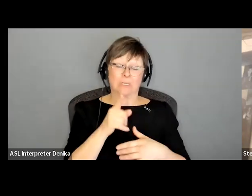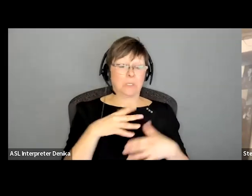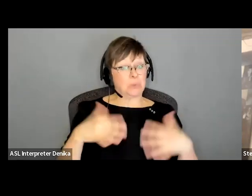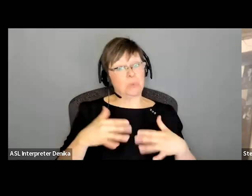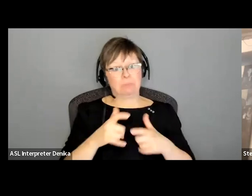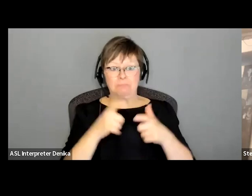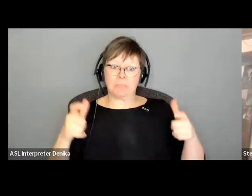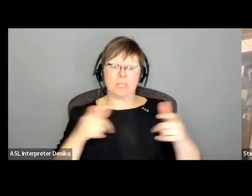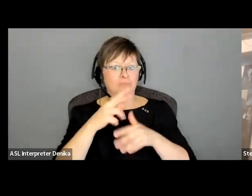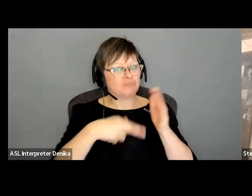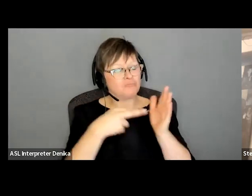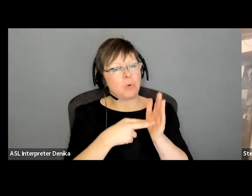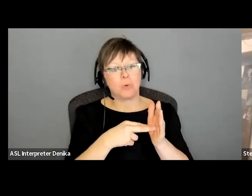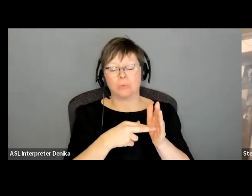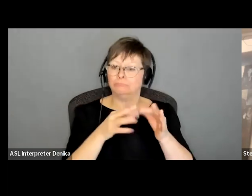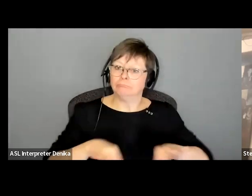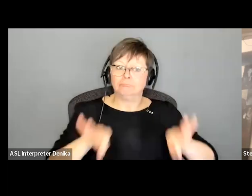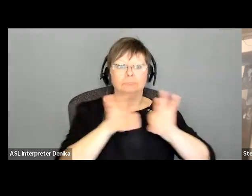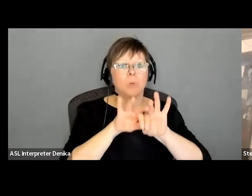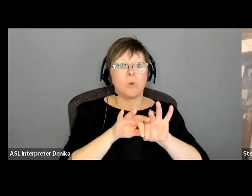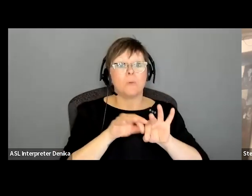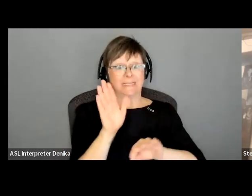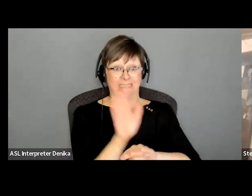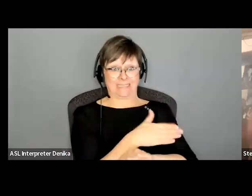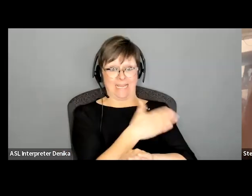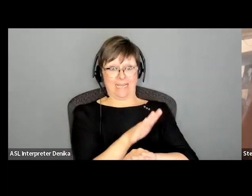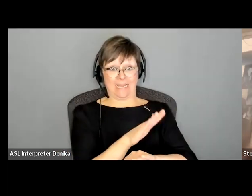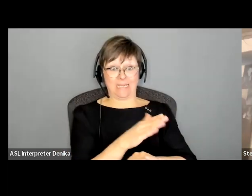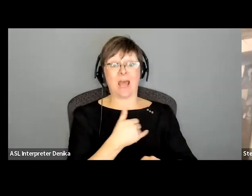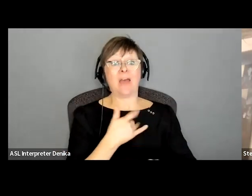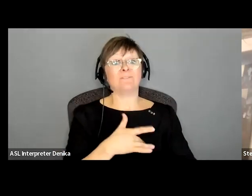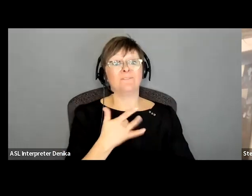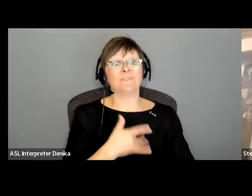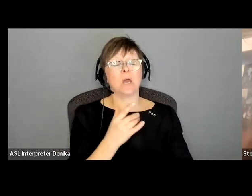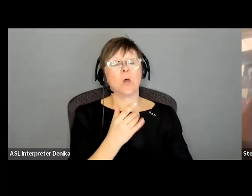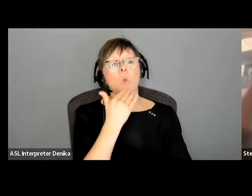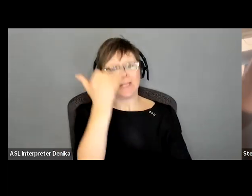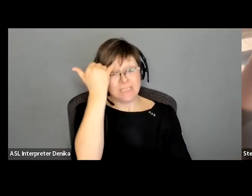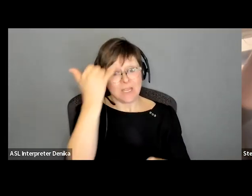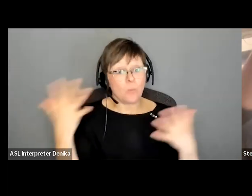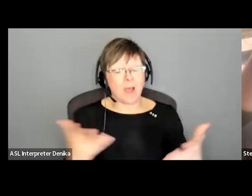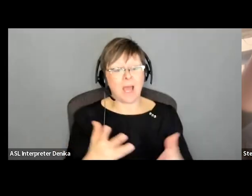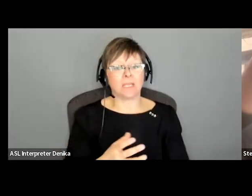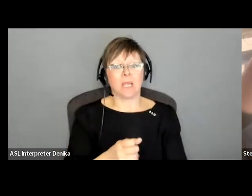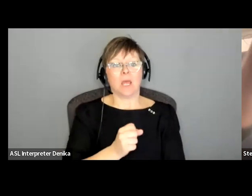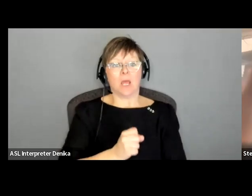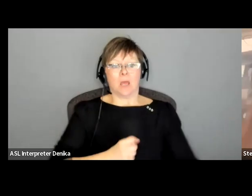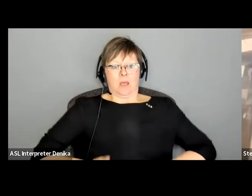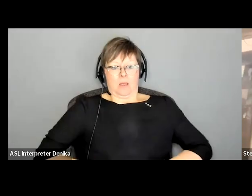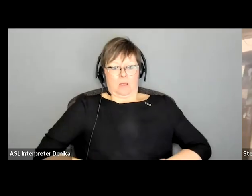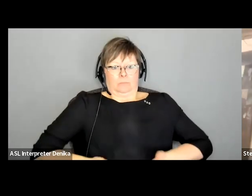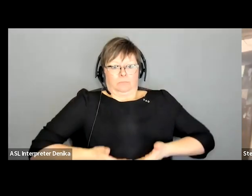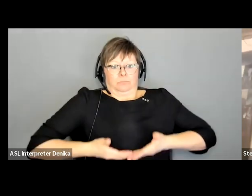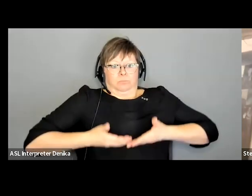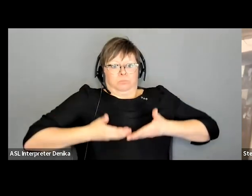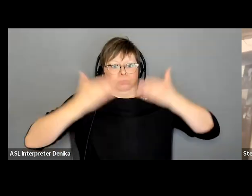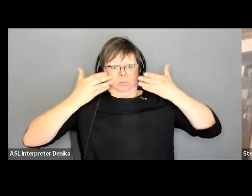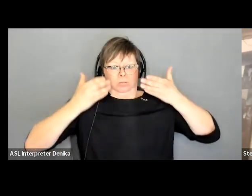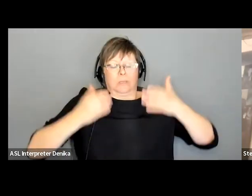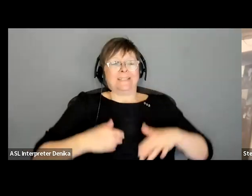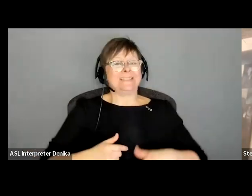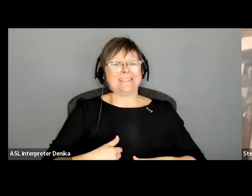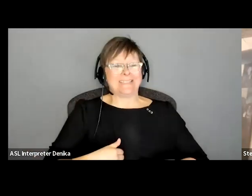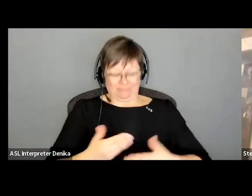you uh singing wise i would just say step back a bit and shoot more waist up as opposed to being really